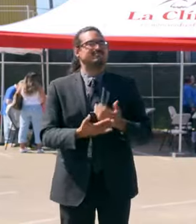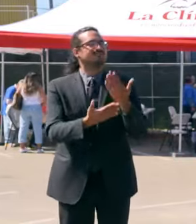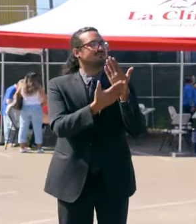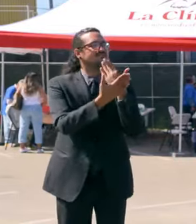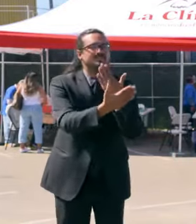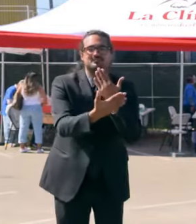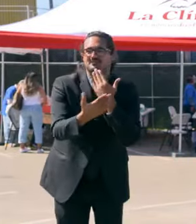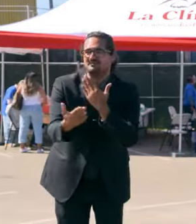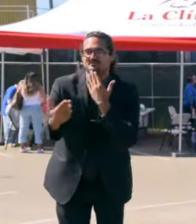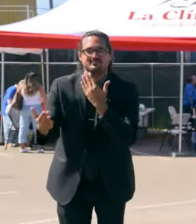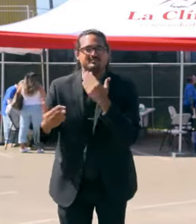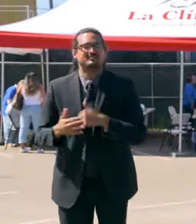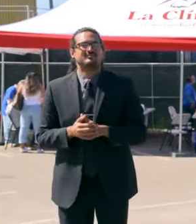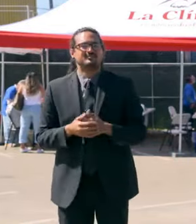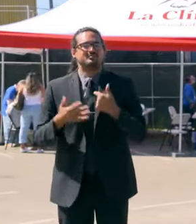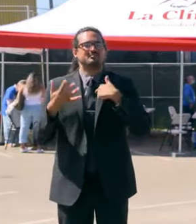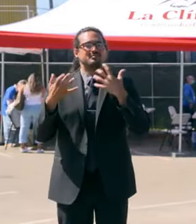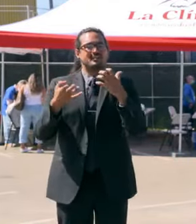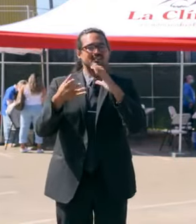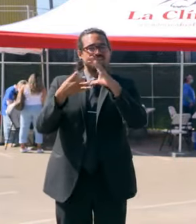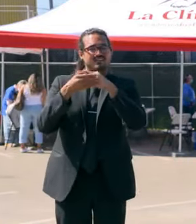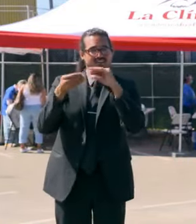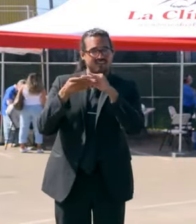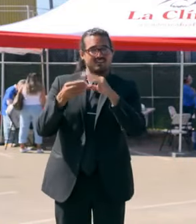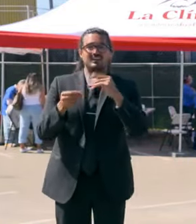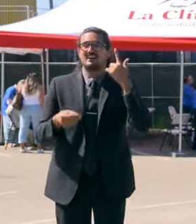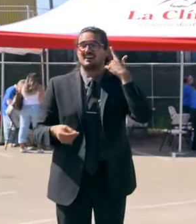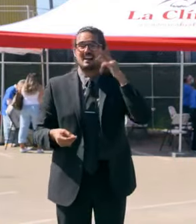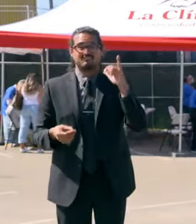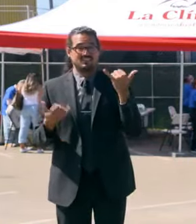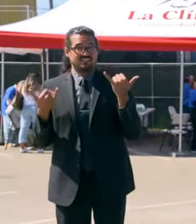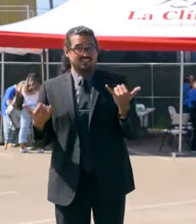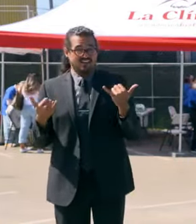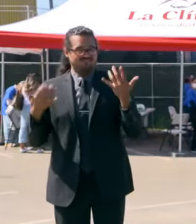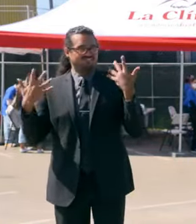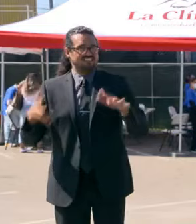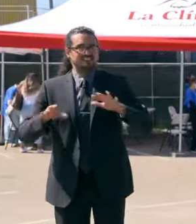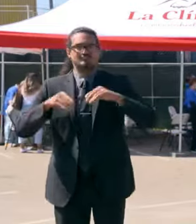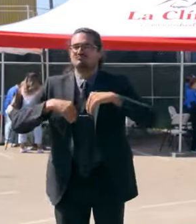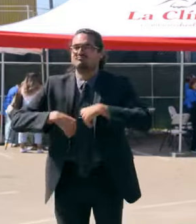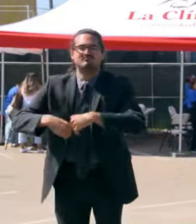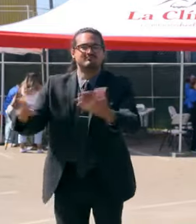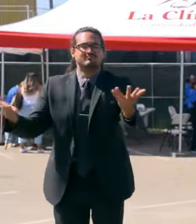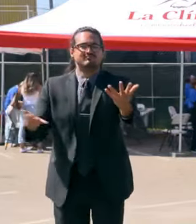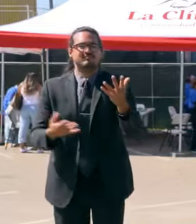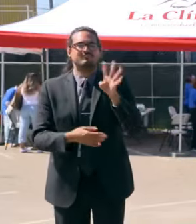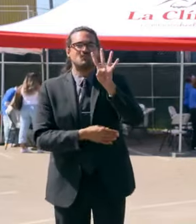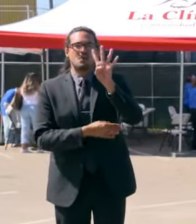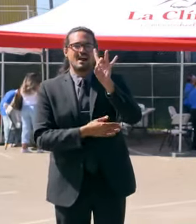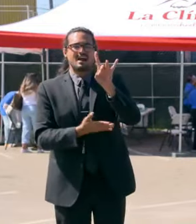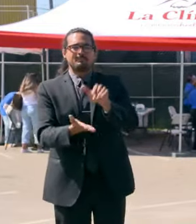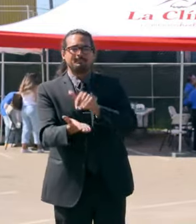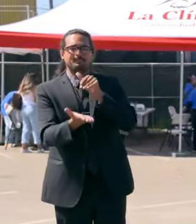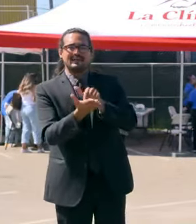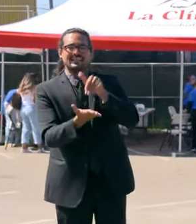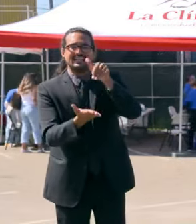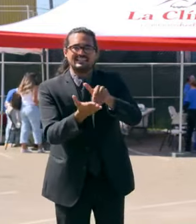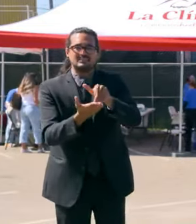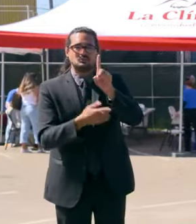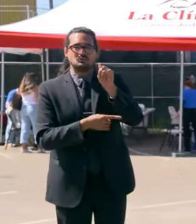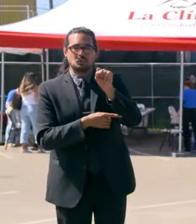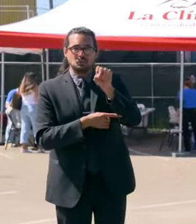Just build on that, know, California now has administered 48 million doses of vaccine. That's 18 million more